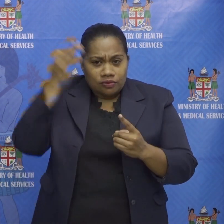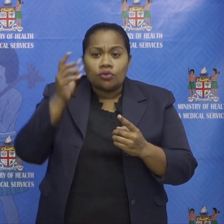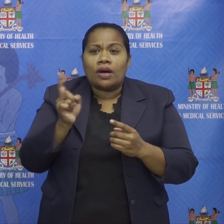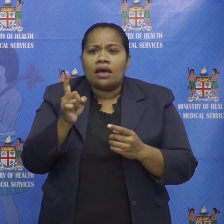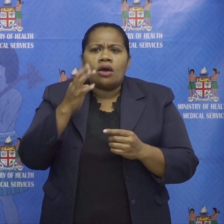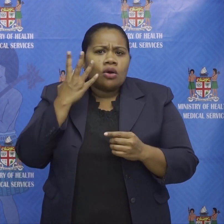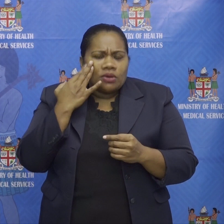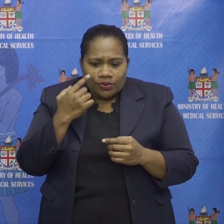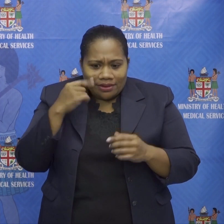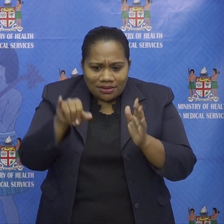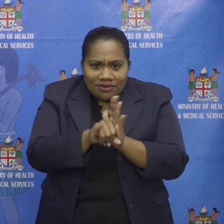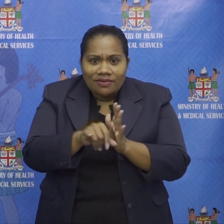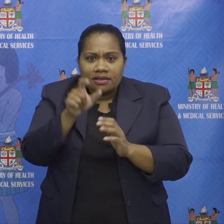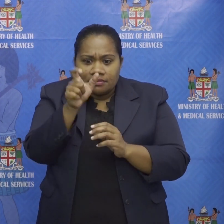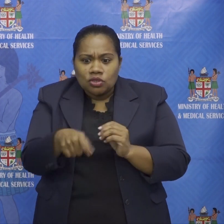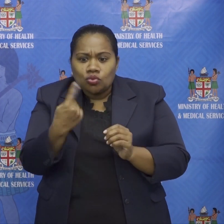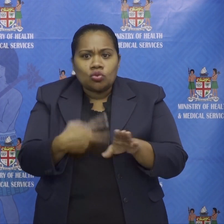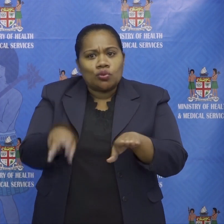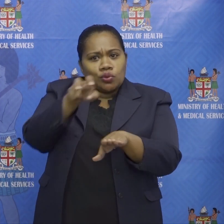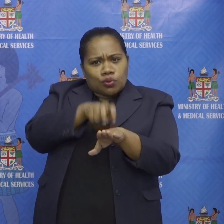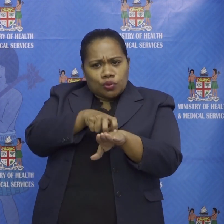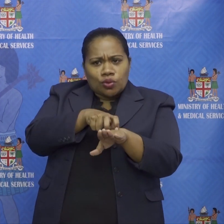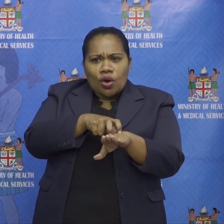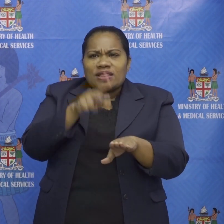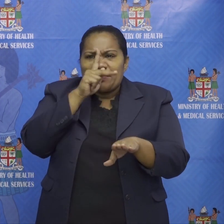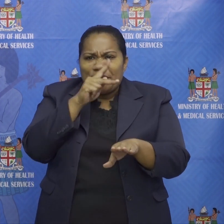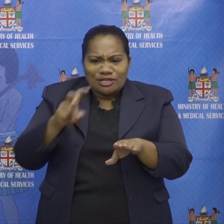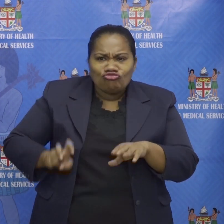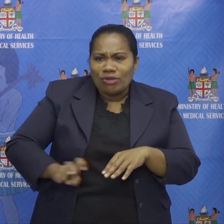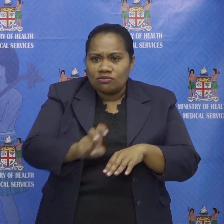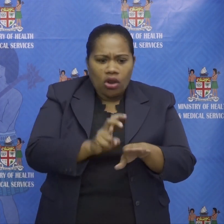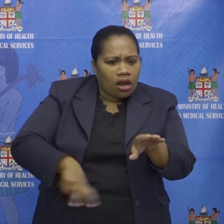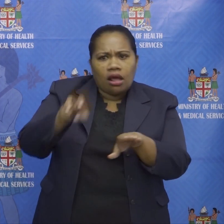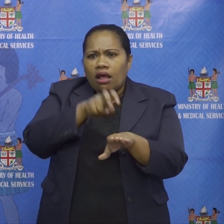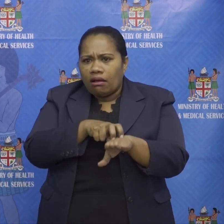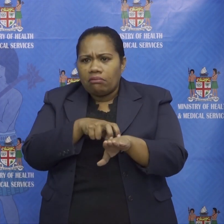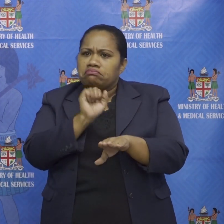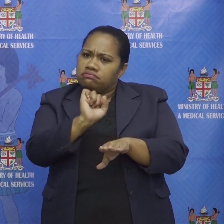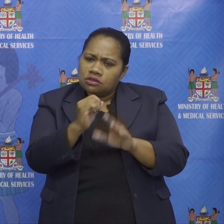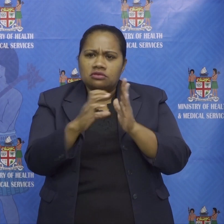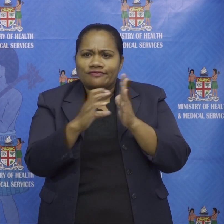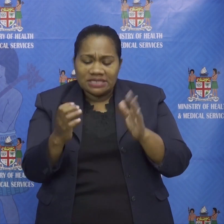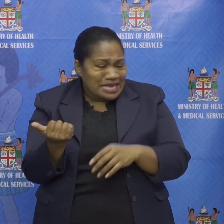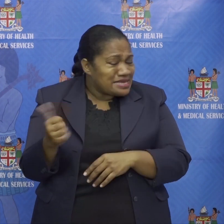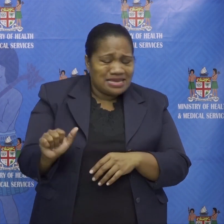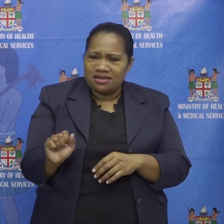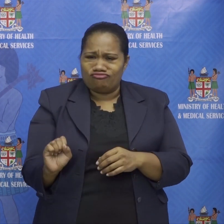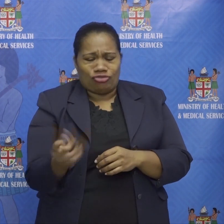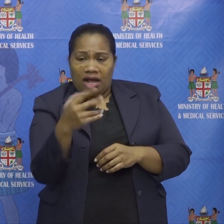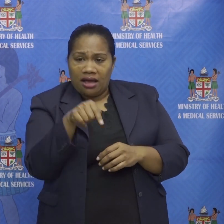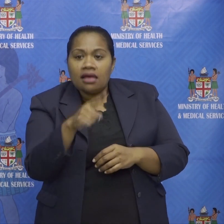public transportation any one of these gaps become the source of an outbreak again